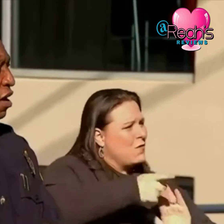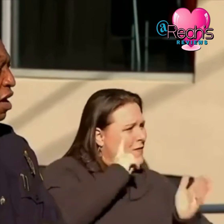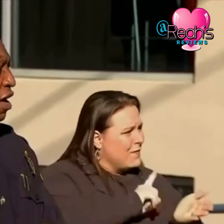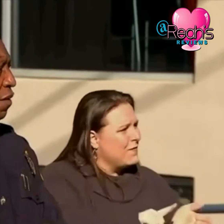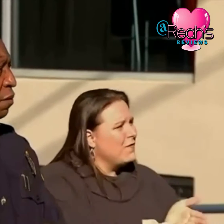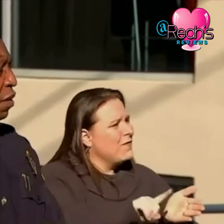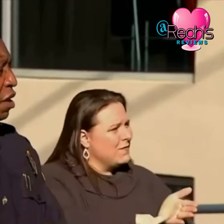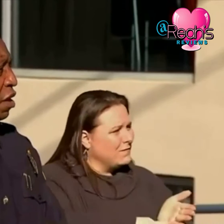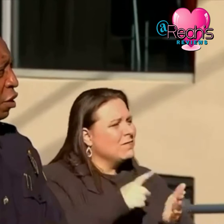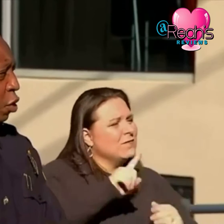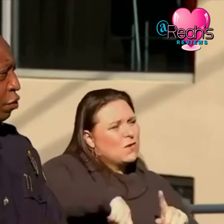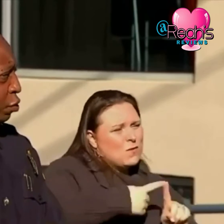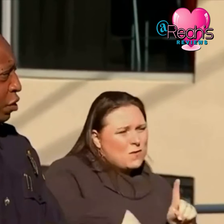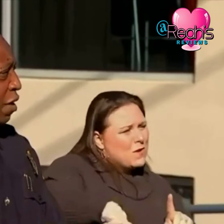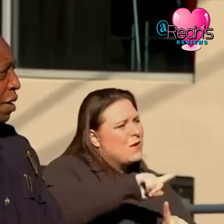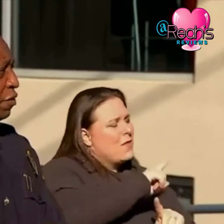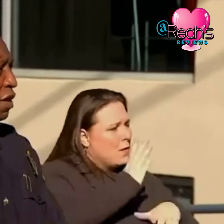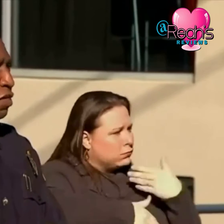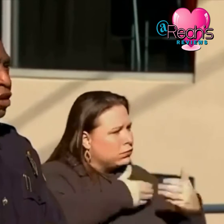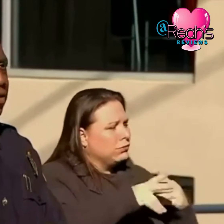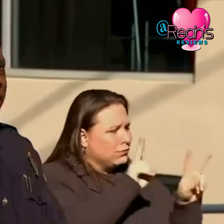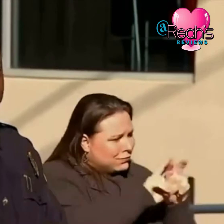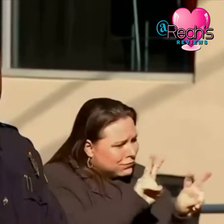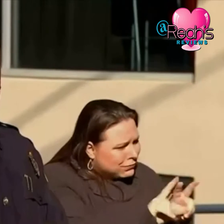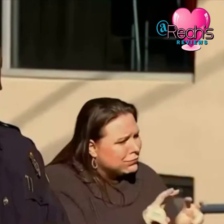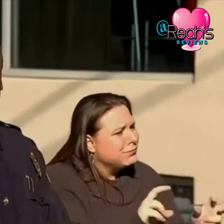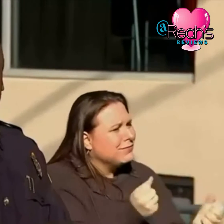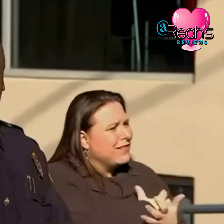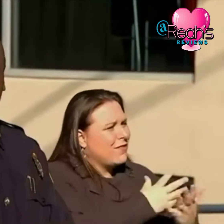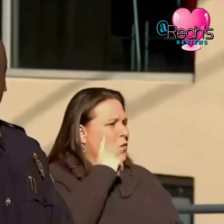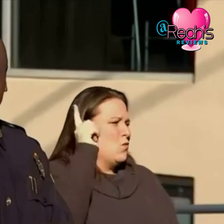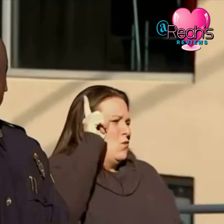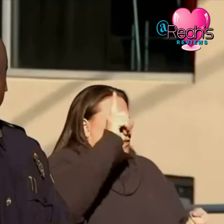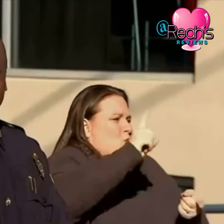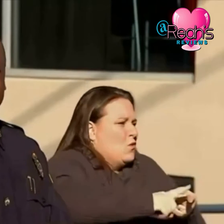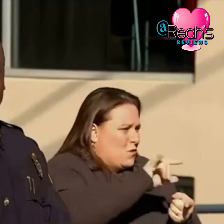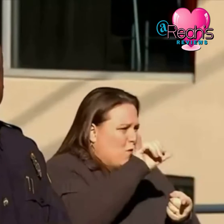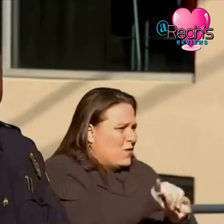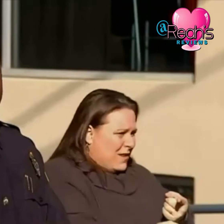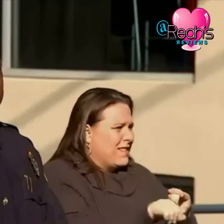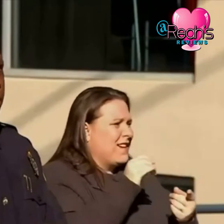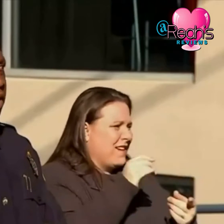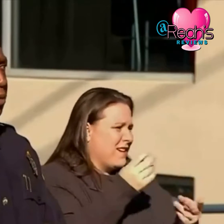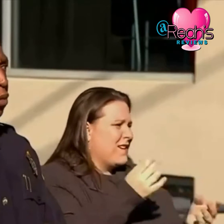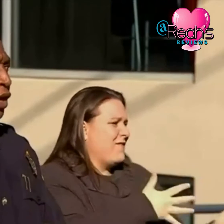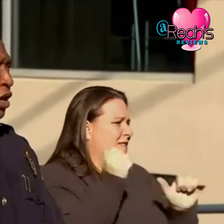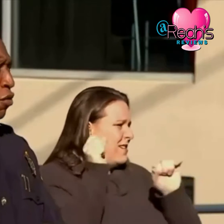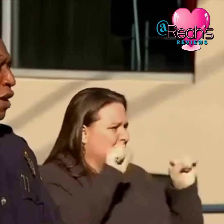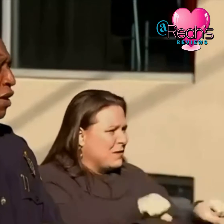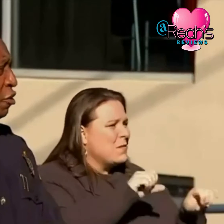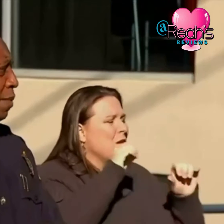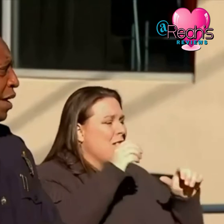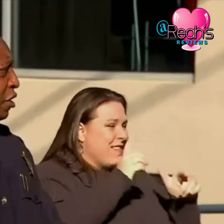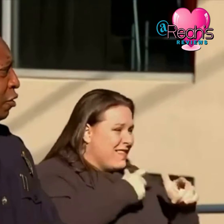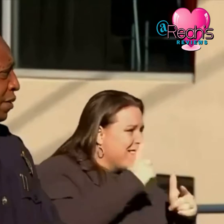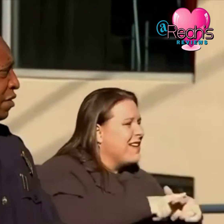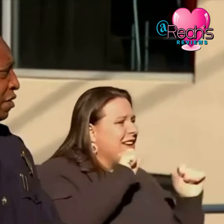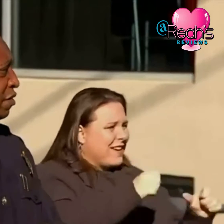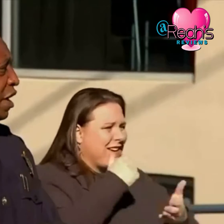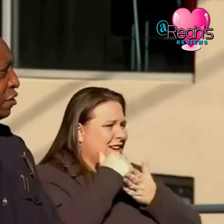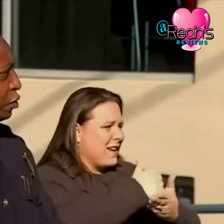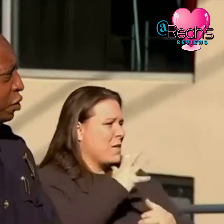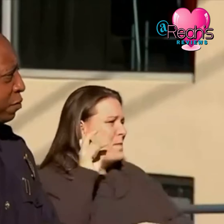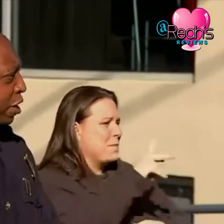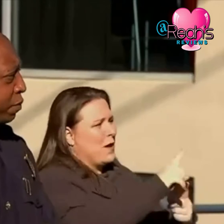as they go through the crime scene they'll try to reduce that as quickly as possible to where we can try to get you back in your